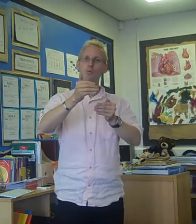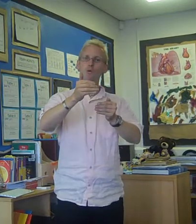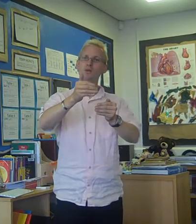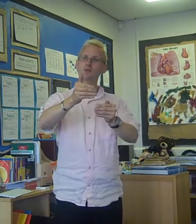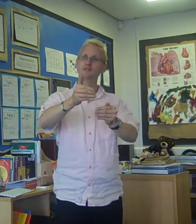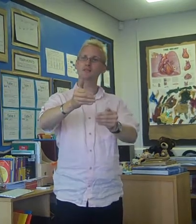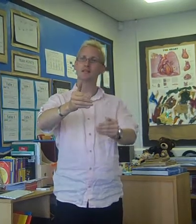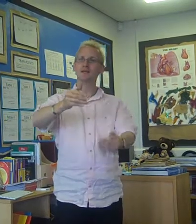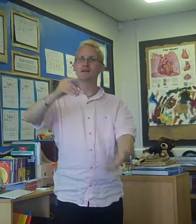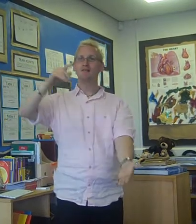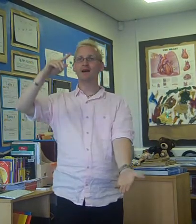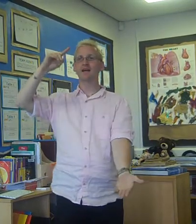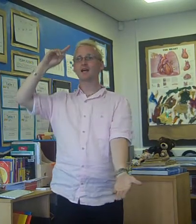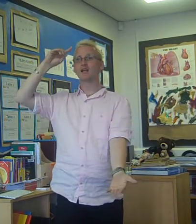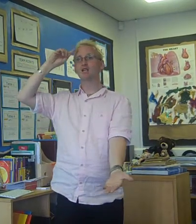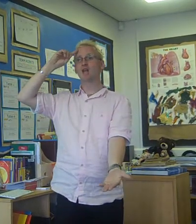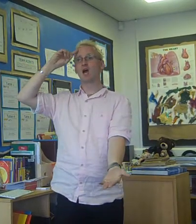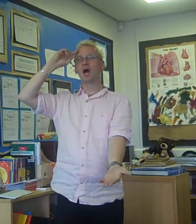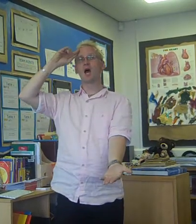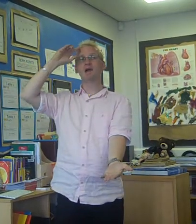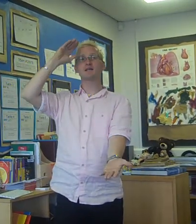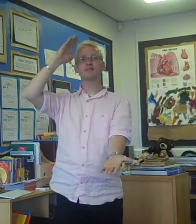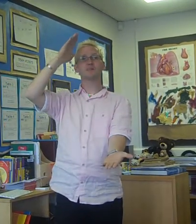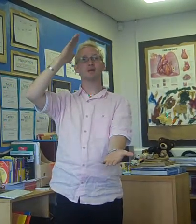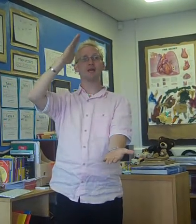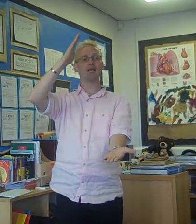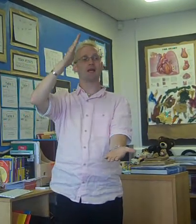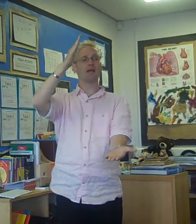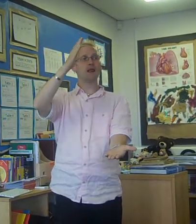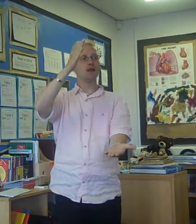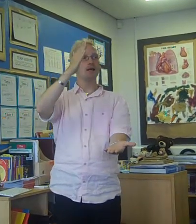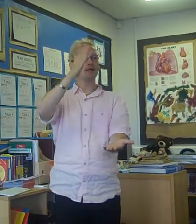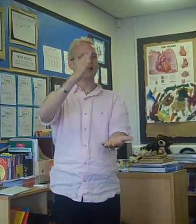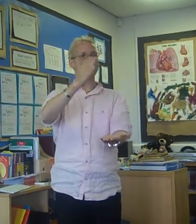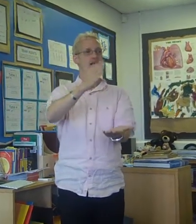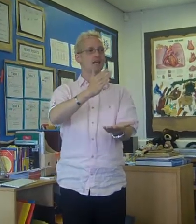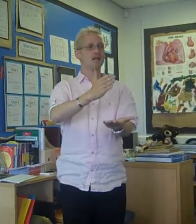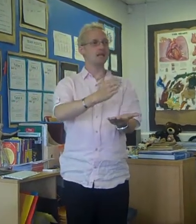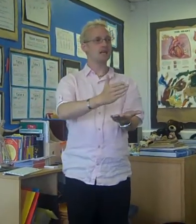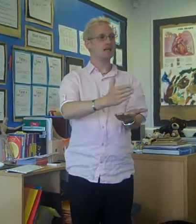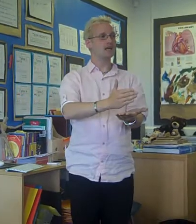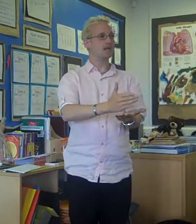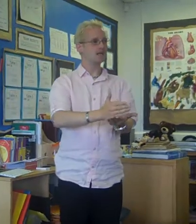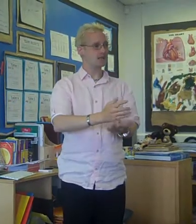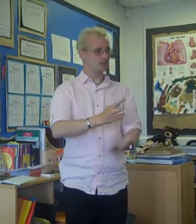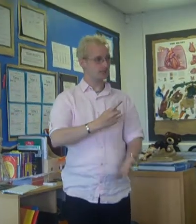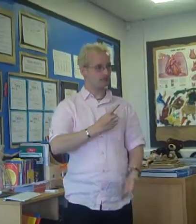onward, if I can just believe in